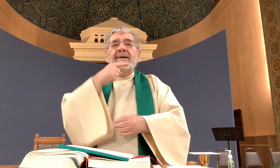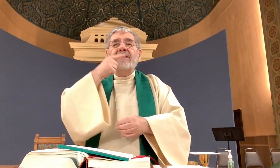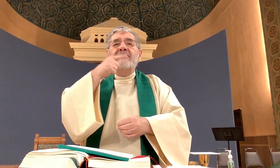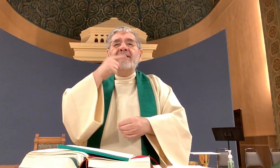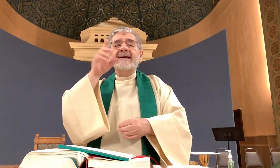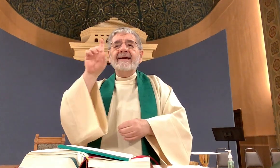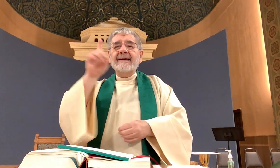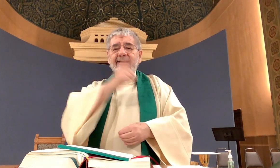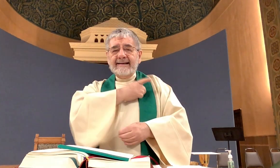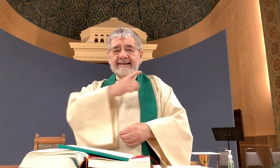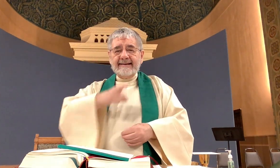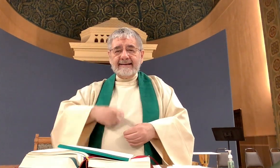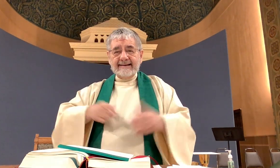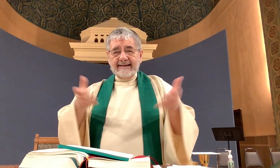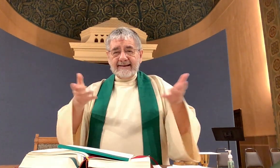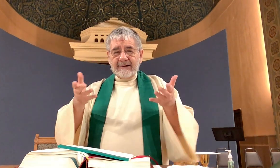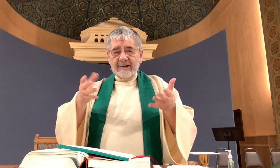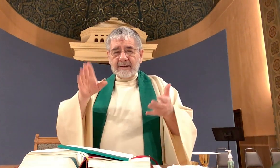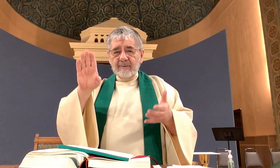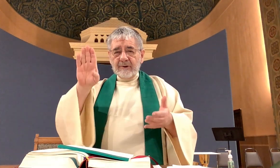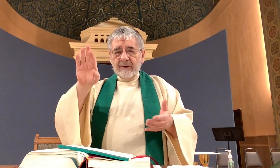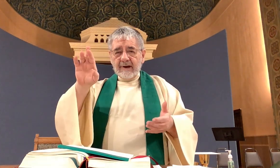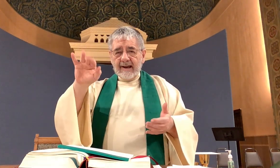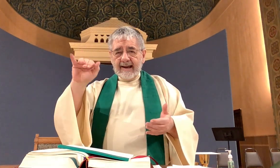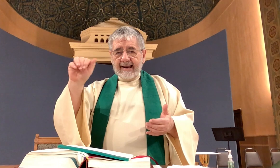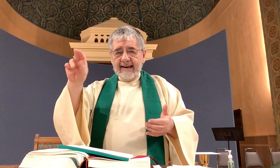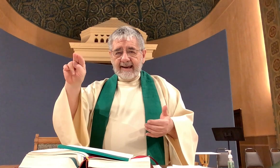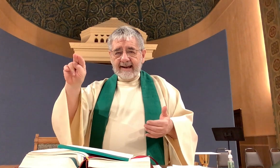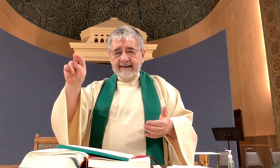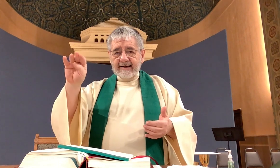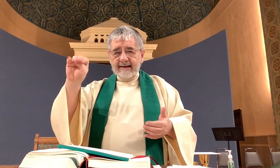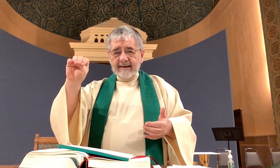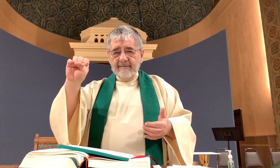Our hearing deacon Brian McNulty